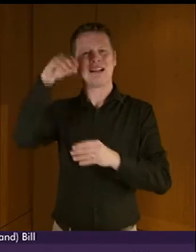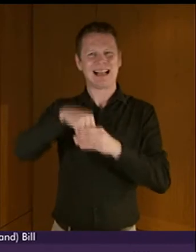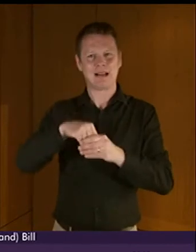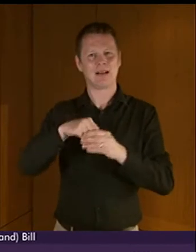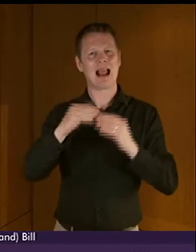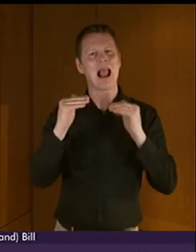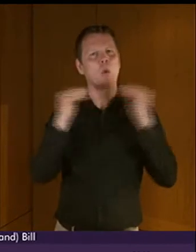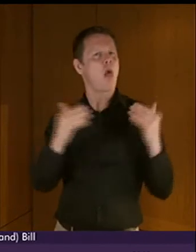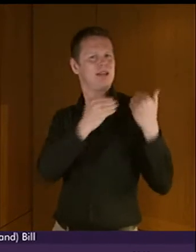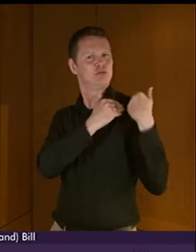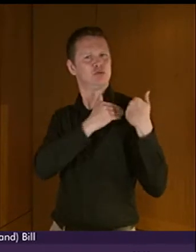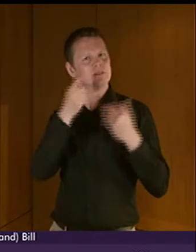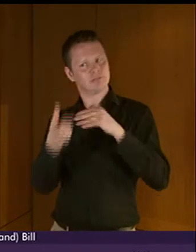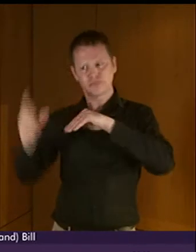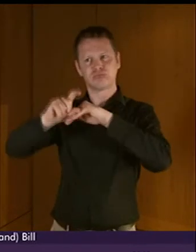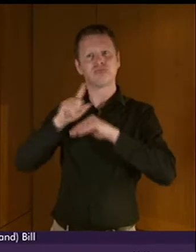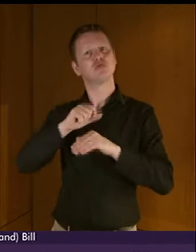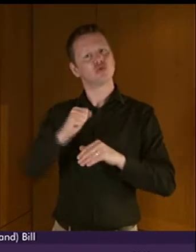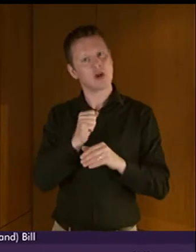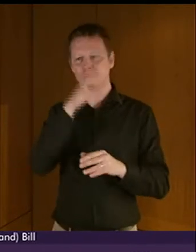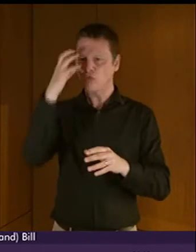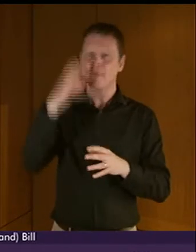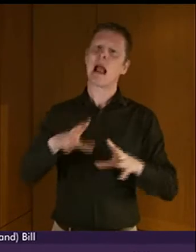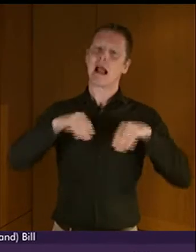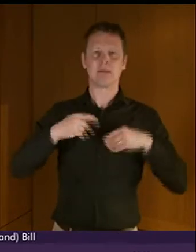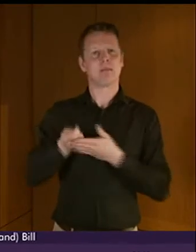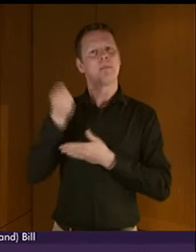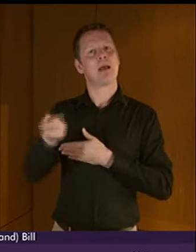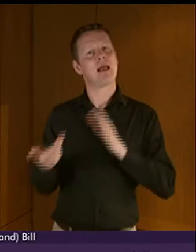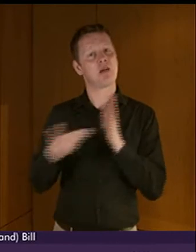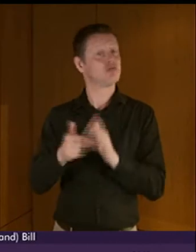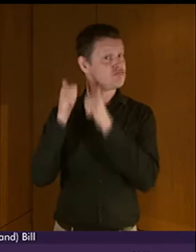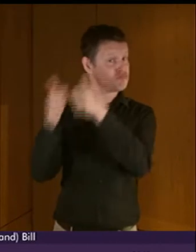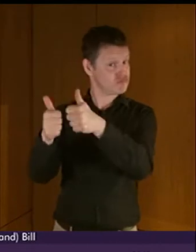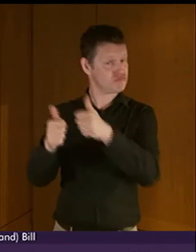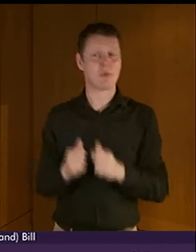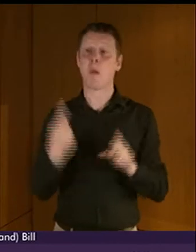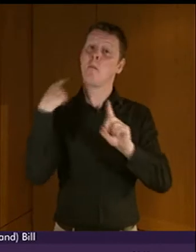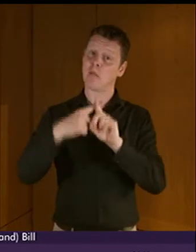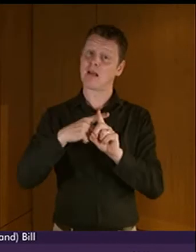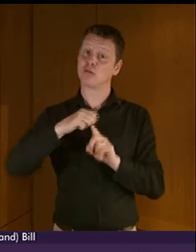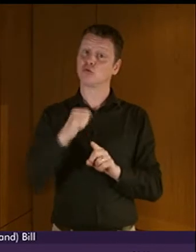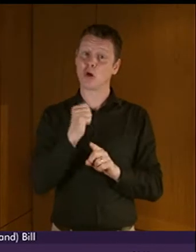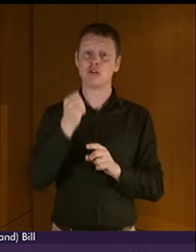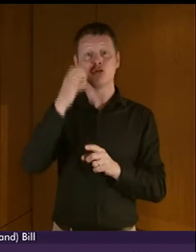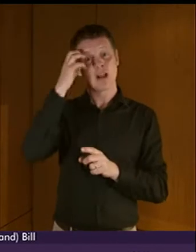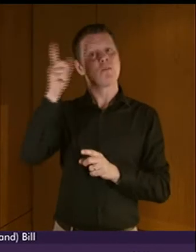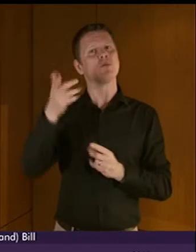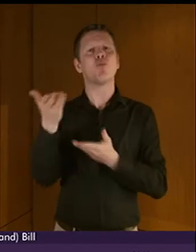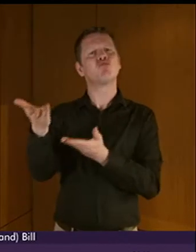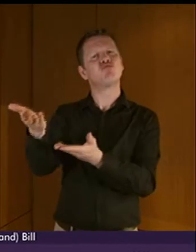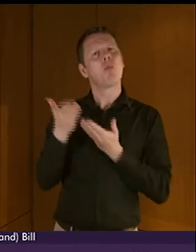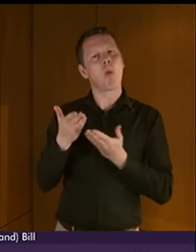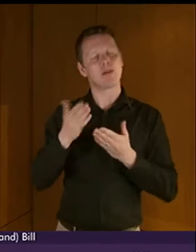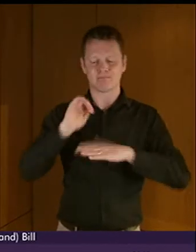equality duties, as had been previously suggested. We also welcome the Scottish Government's proposal to establish an